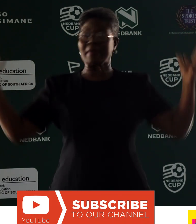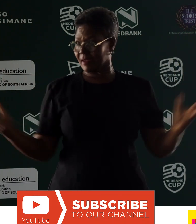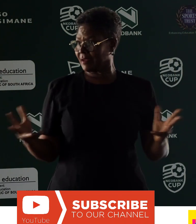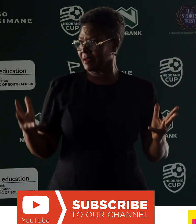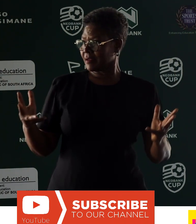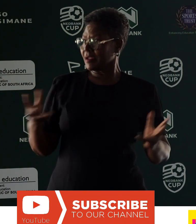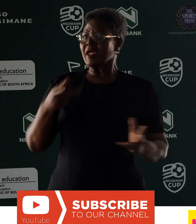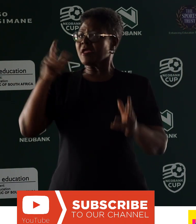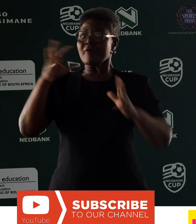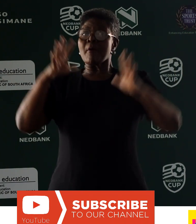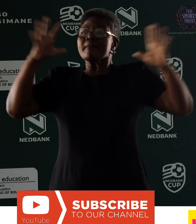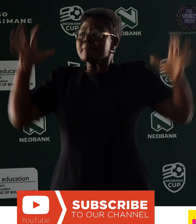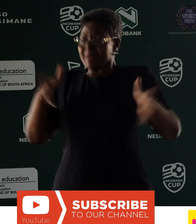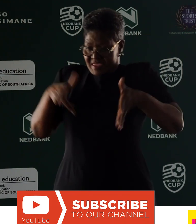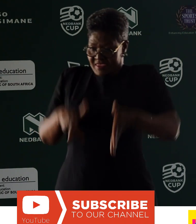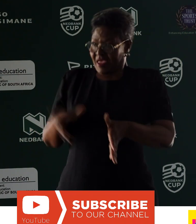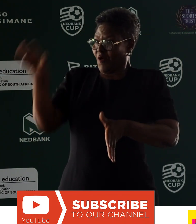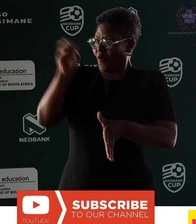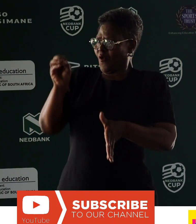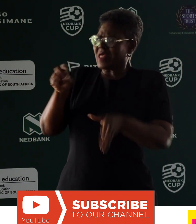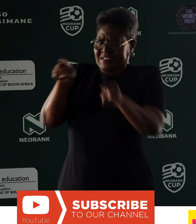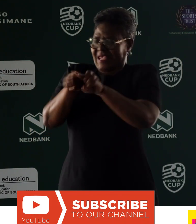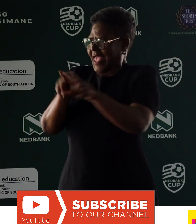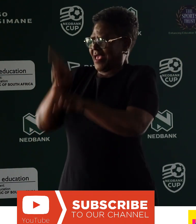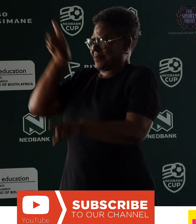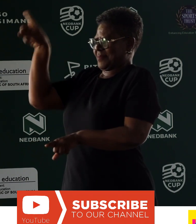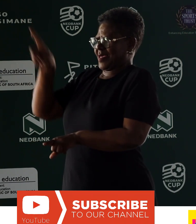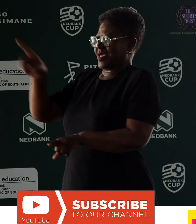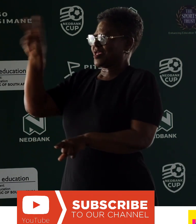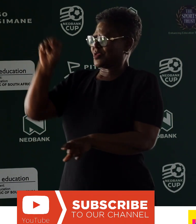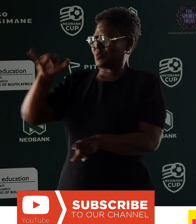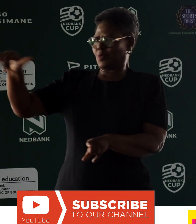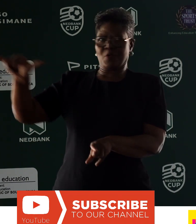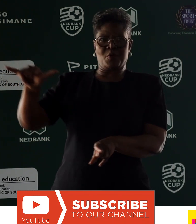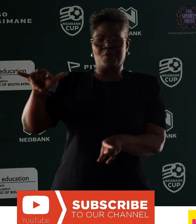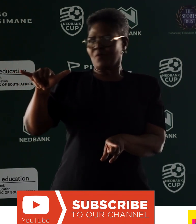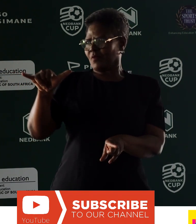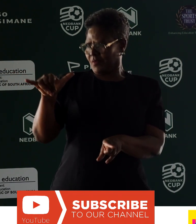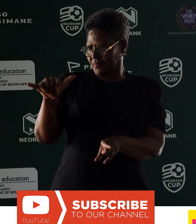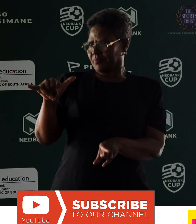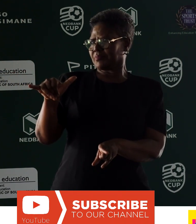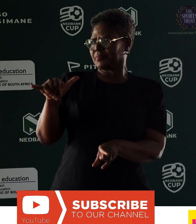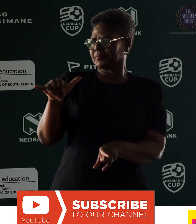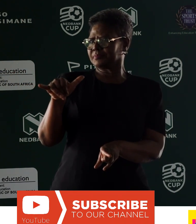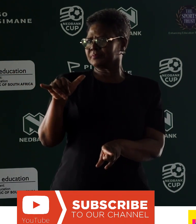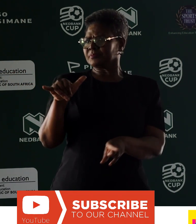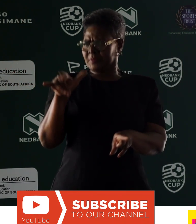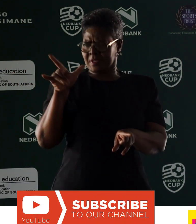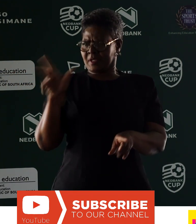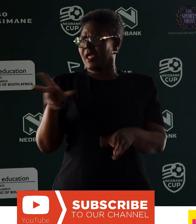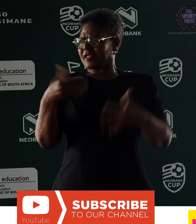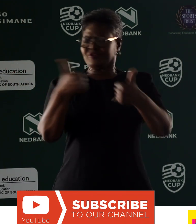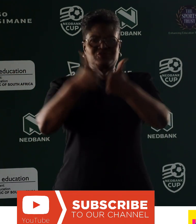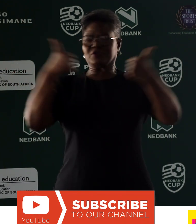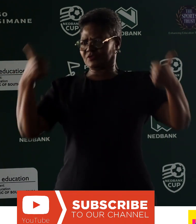If you're building Orlando, it would be big in New York. They are not discounted. And it's challenging.